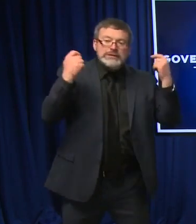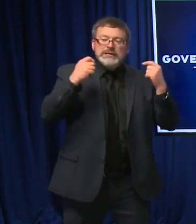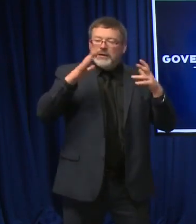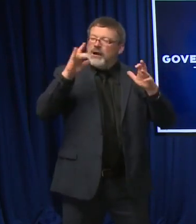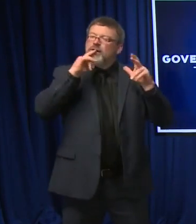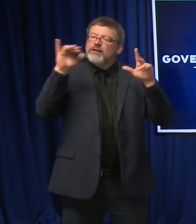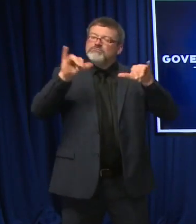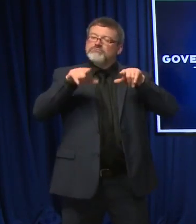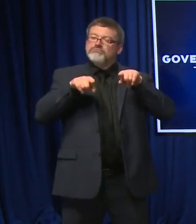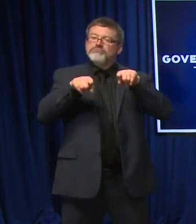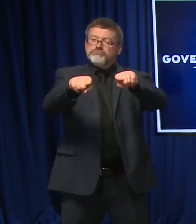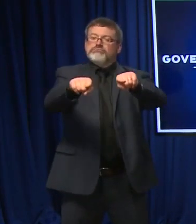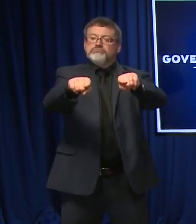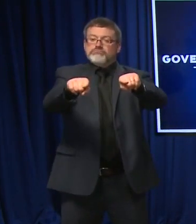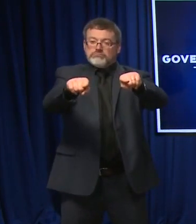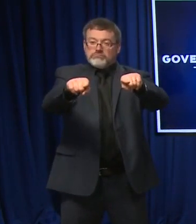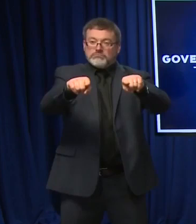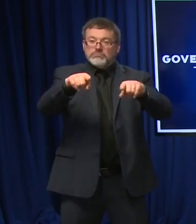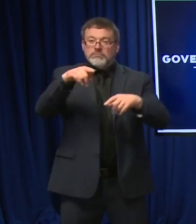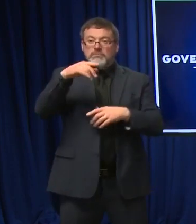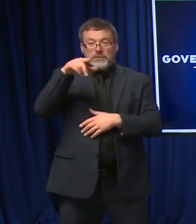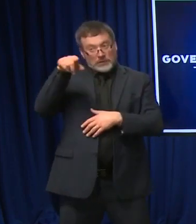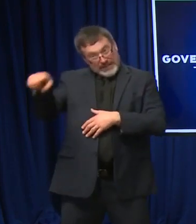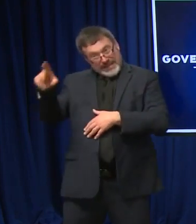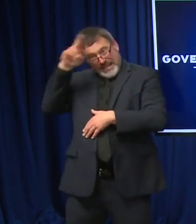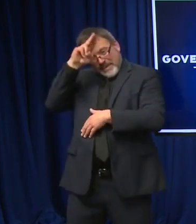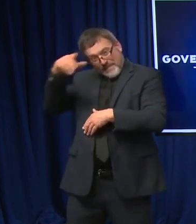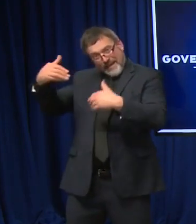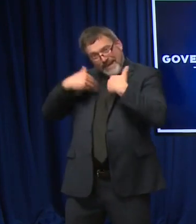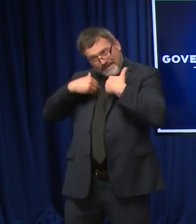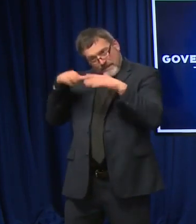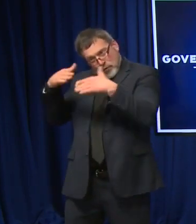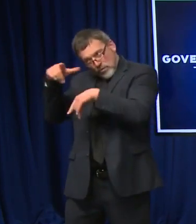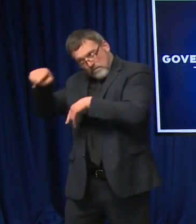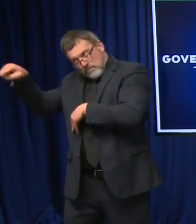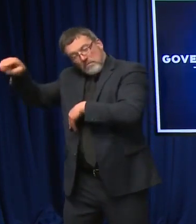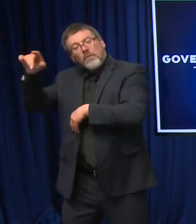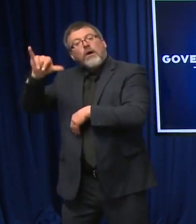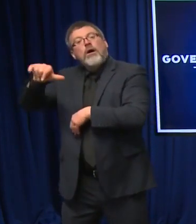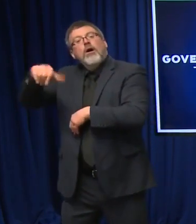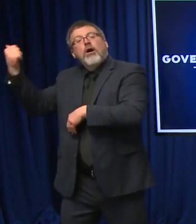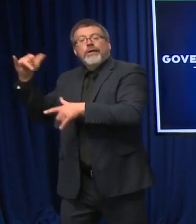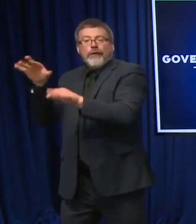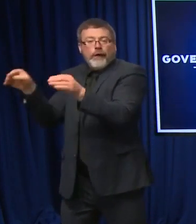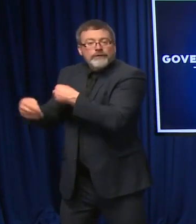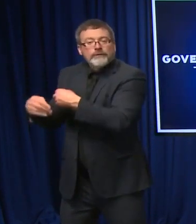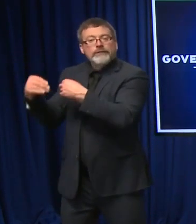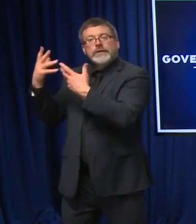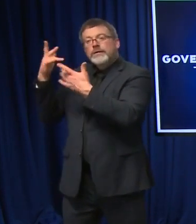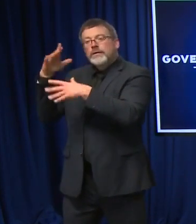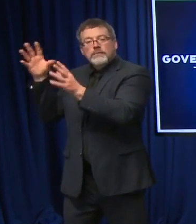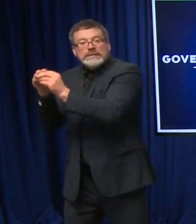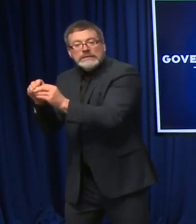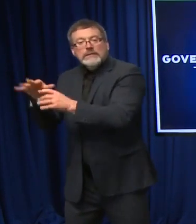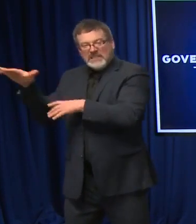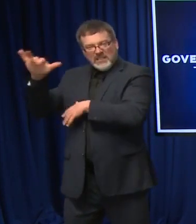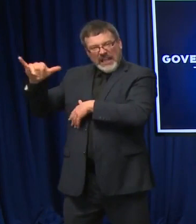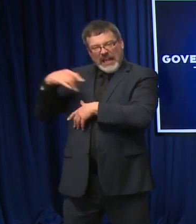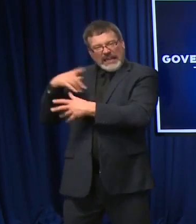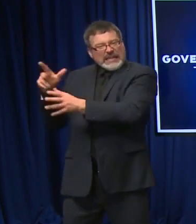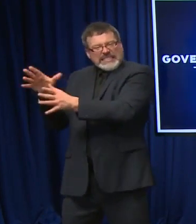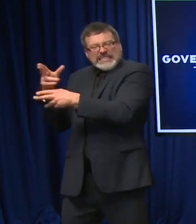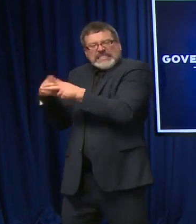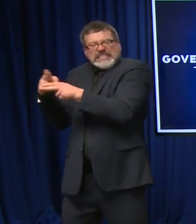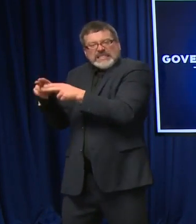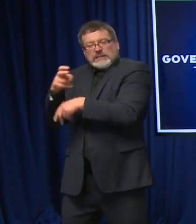staffing that you have. On licensing, we've been able to do a lot with licensing. Some of the licensing flexibility that we